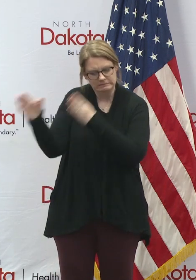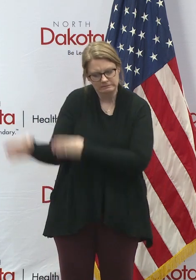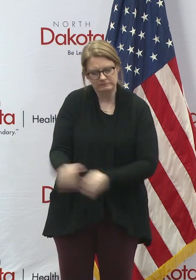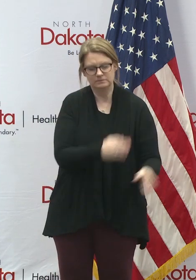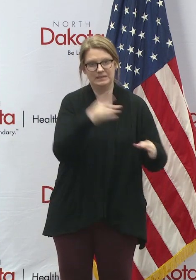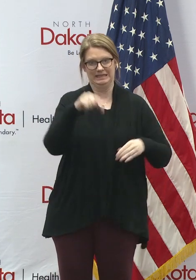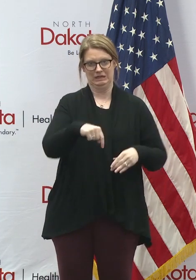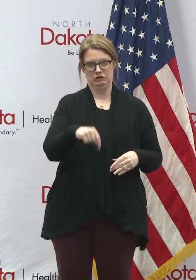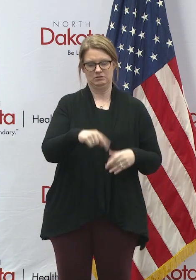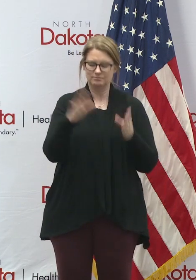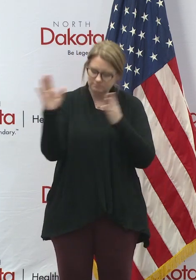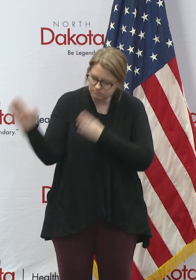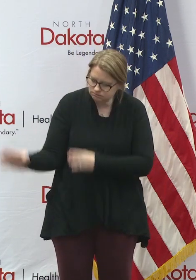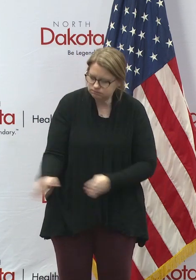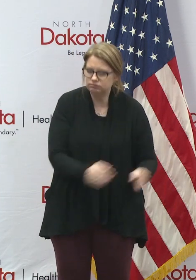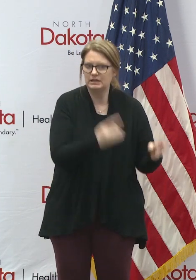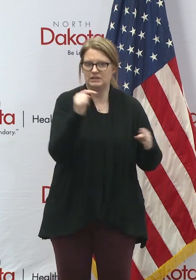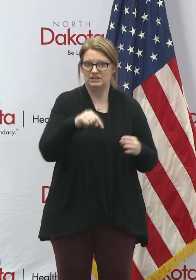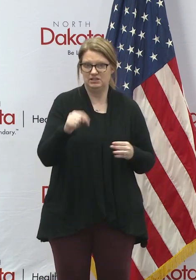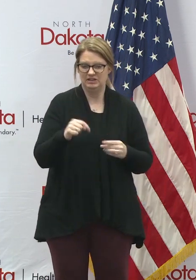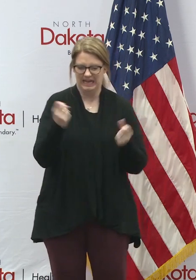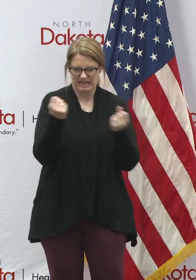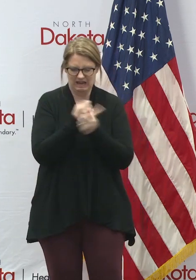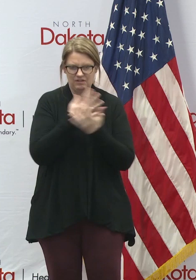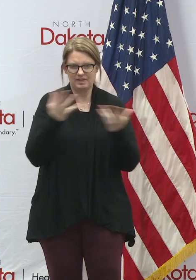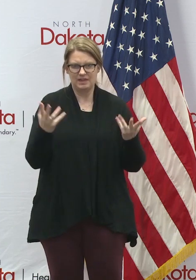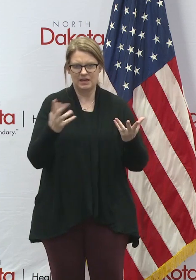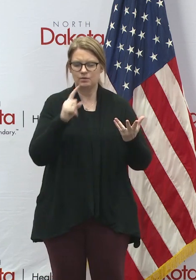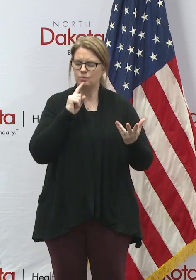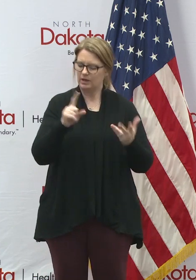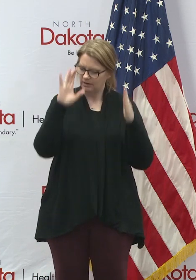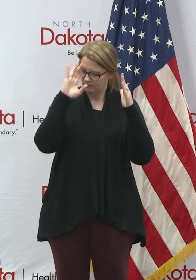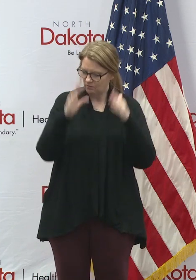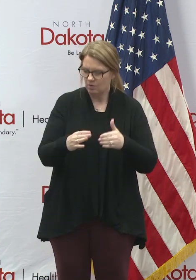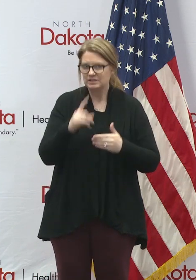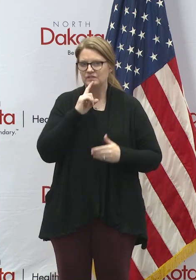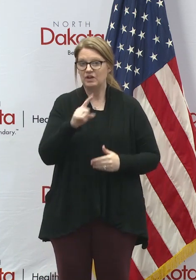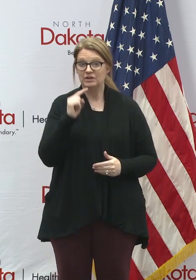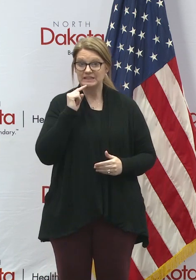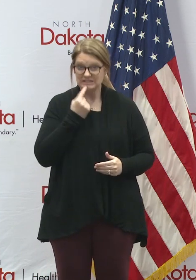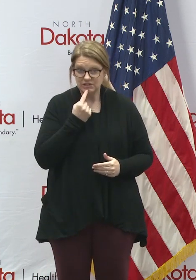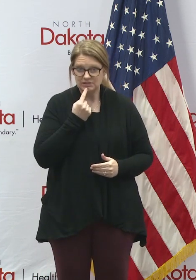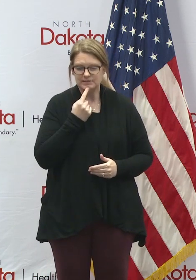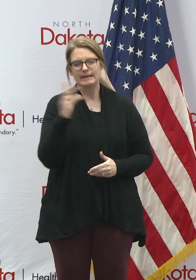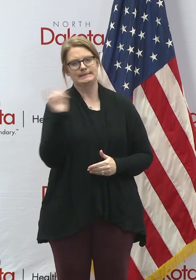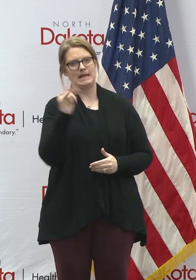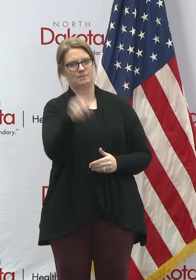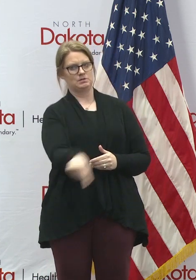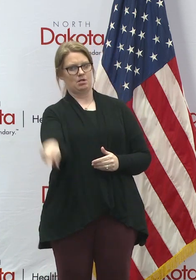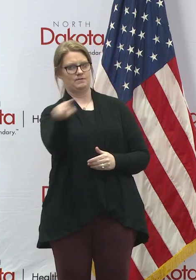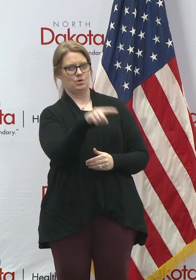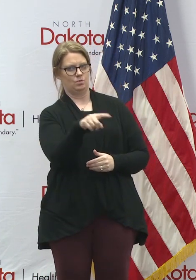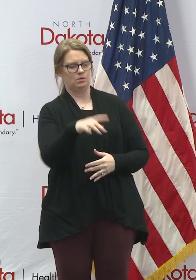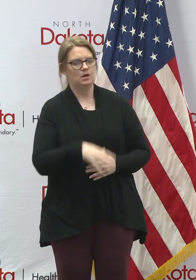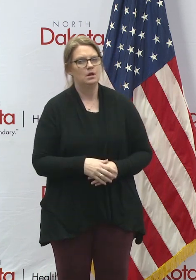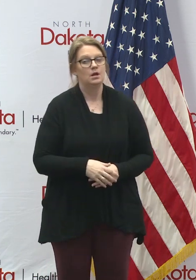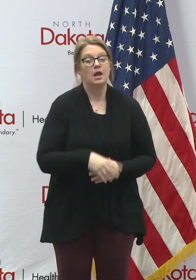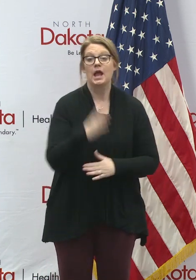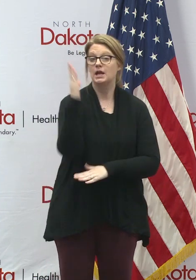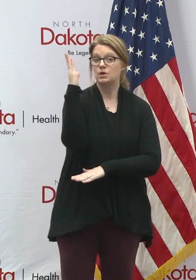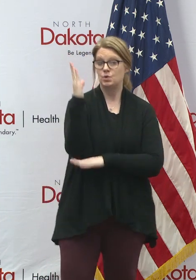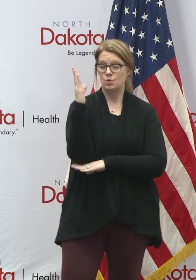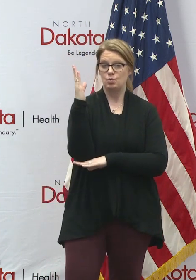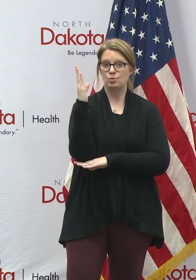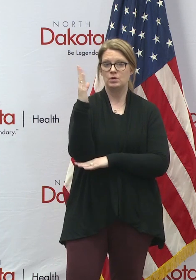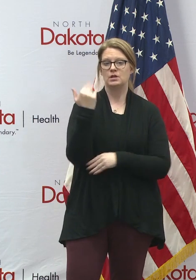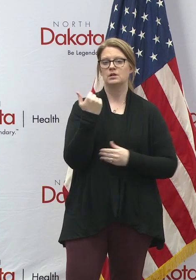North Dakota, taking all of this very seriously as everybody in the state should be. As of noon today, we still had